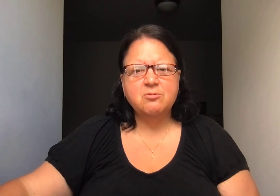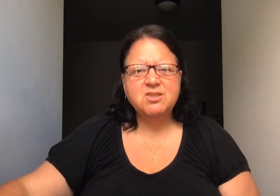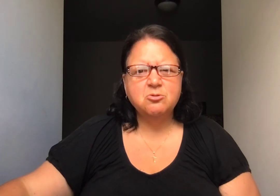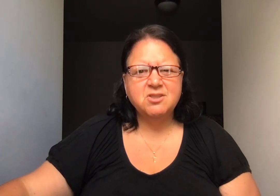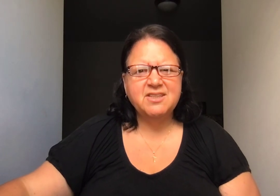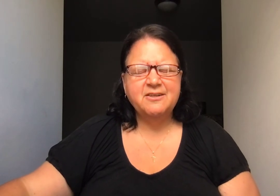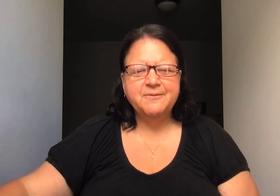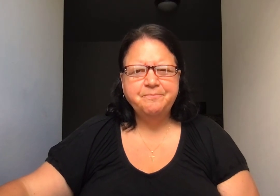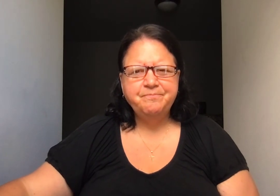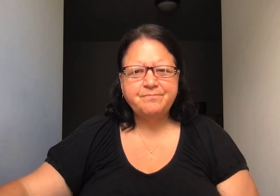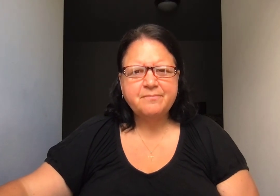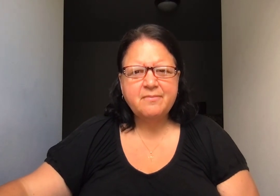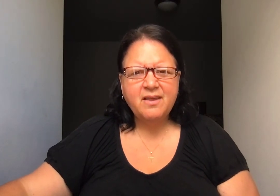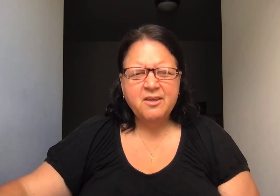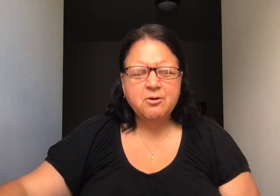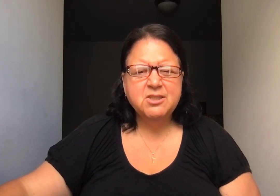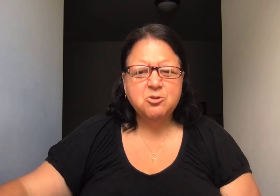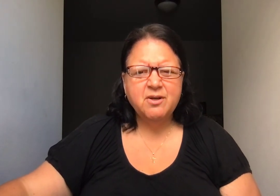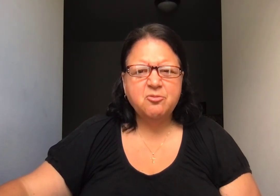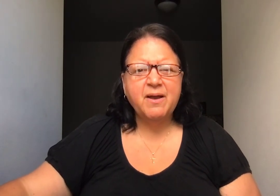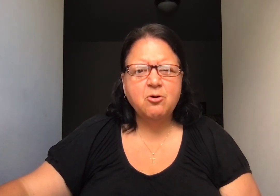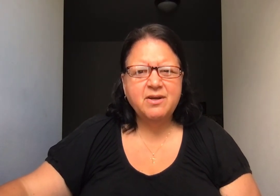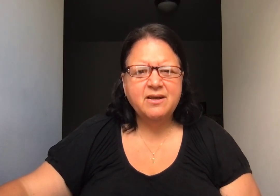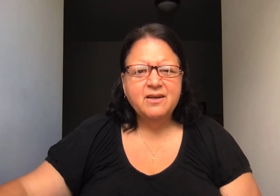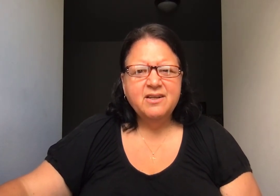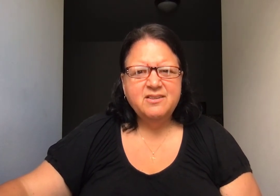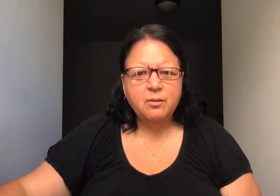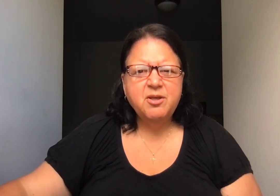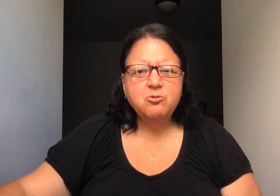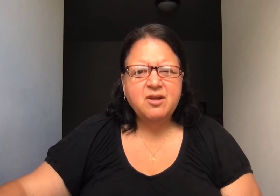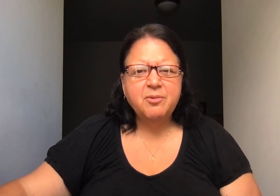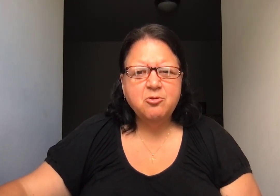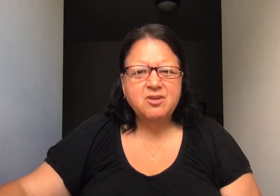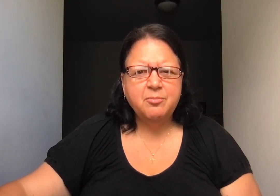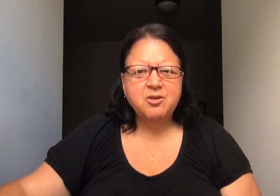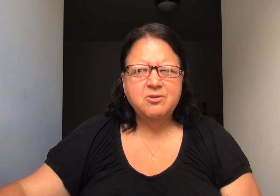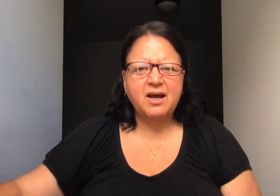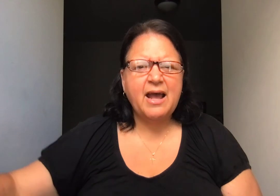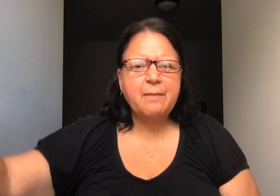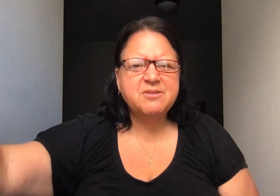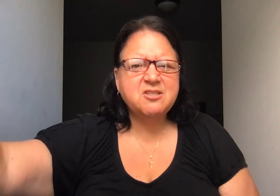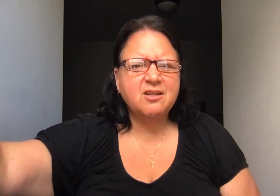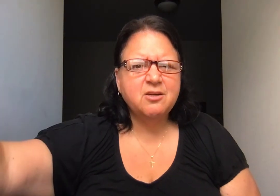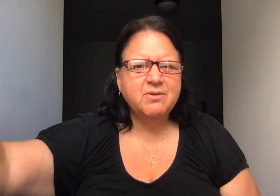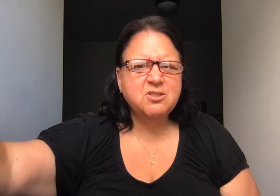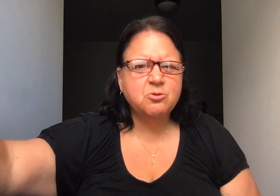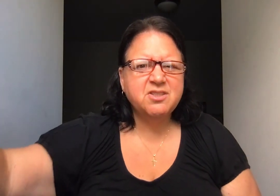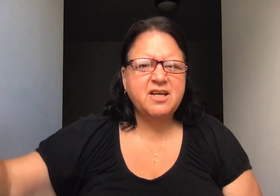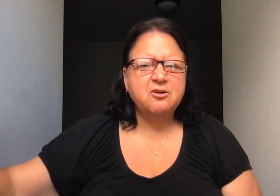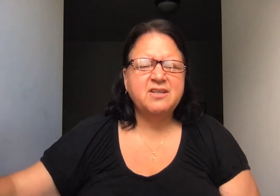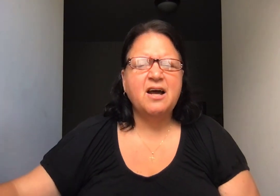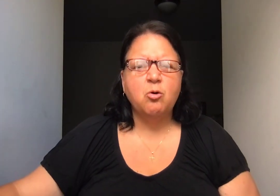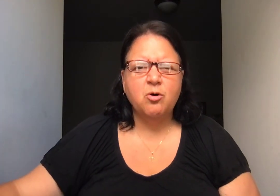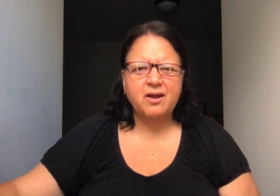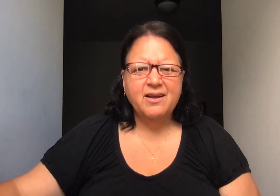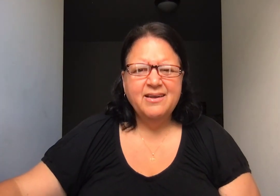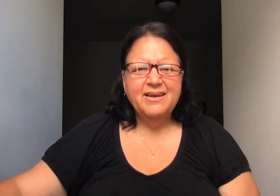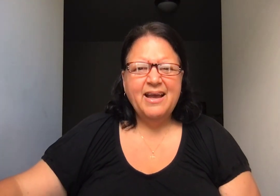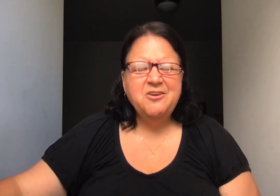Resource Center. You can join us by going to www.apostolicresourcecenter.org and you